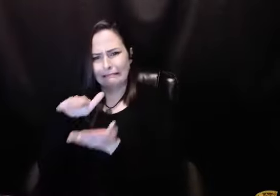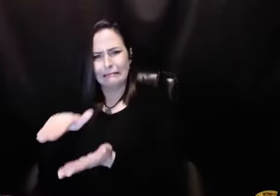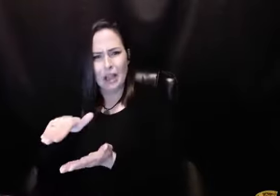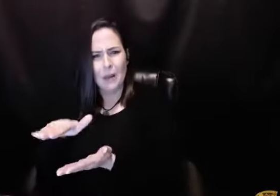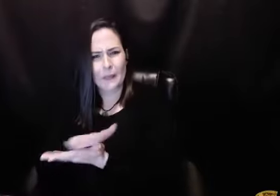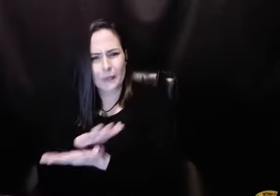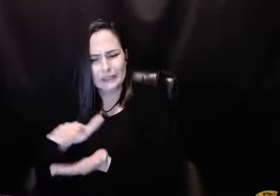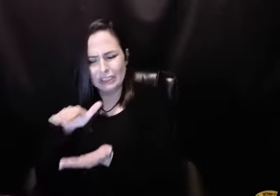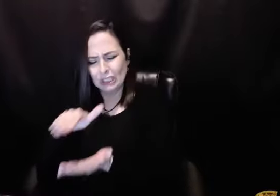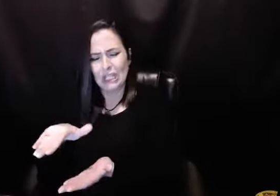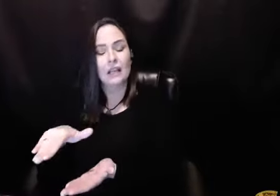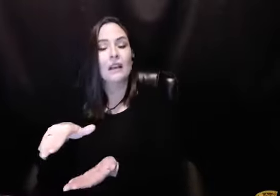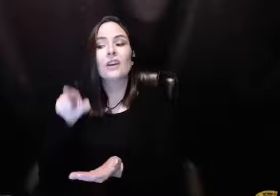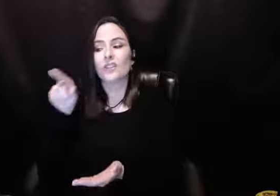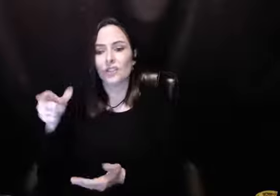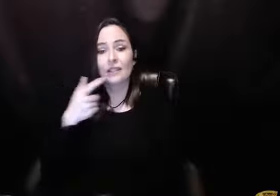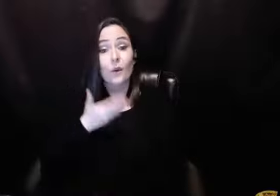So, you know, there was that letter that I read. But then there was this package.